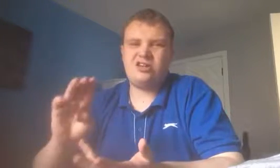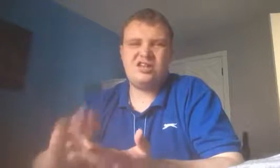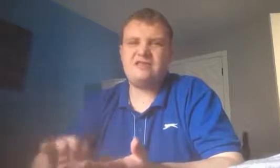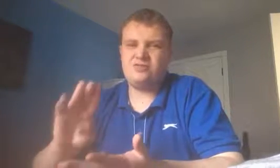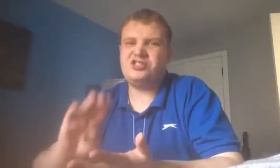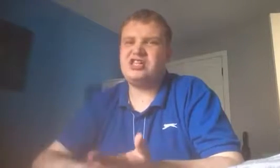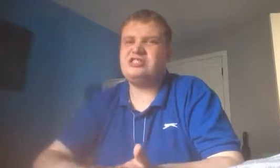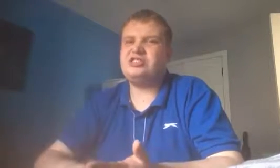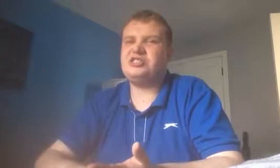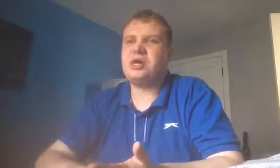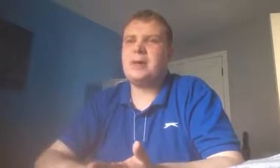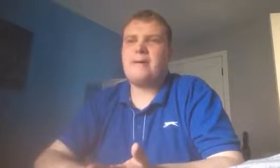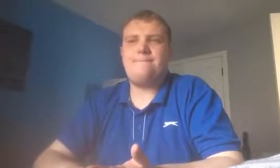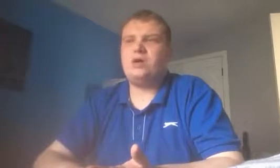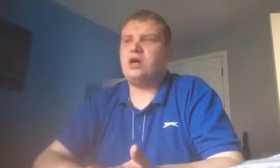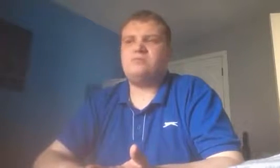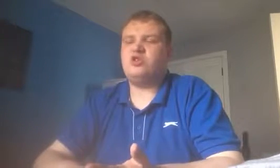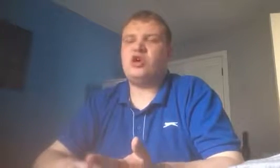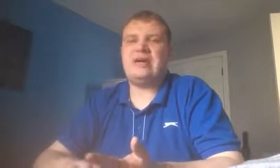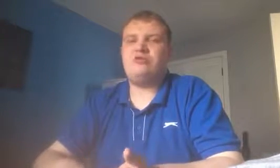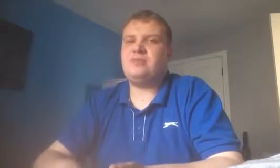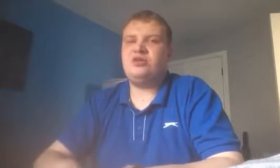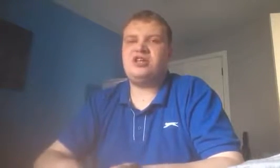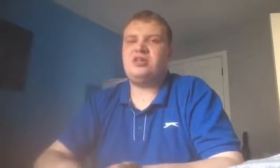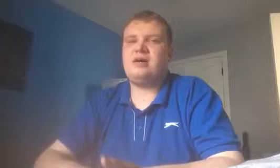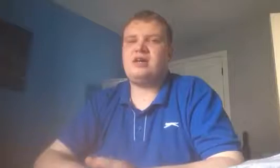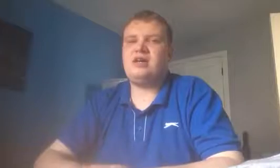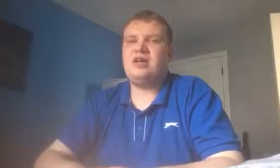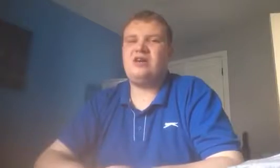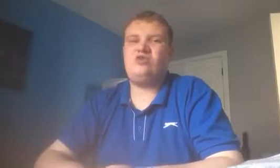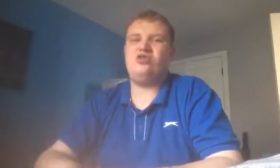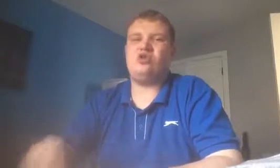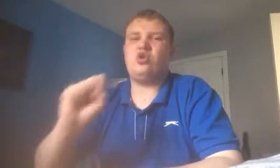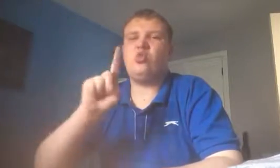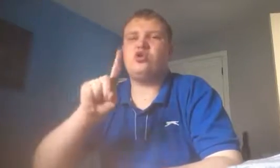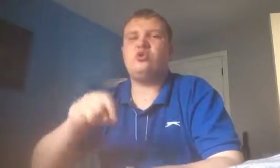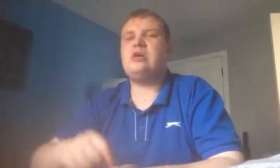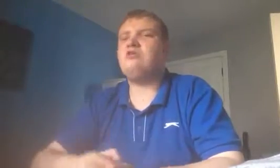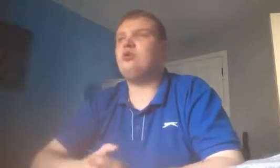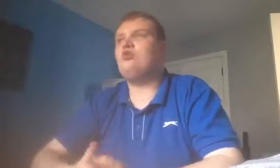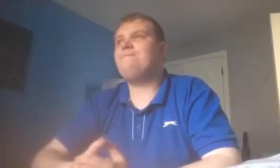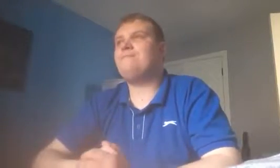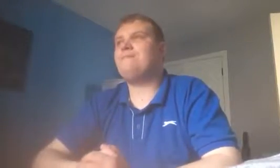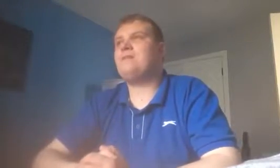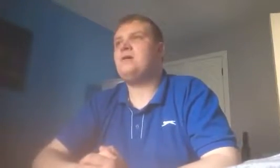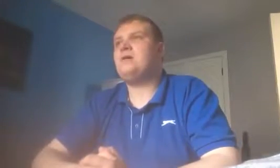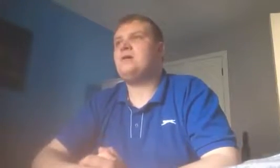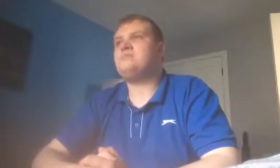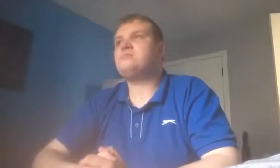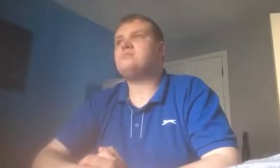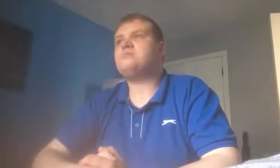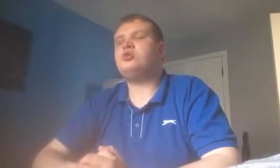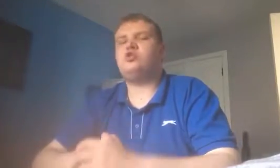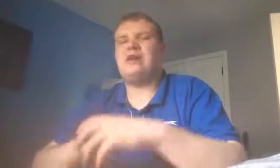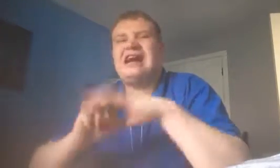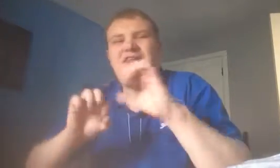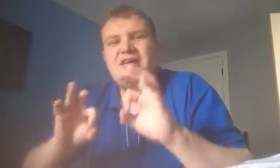Creating a few chances but not able to put it into the back of the They only got one goal out of them all. So at